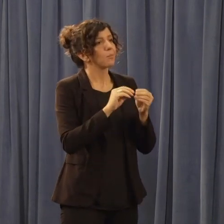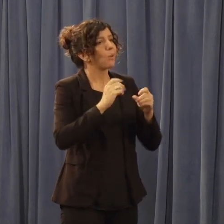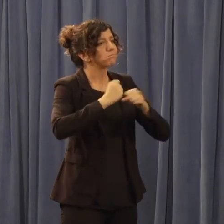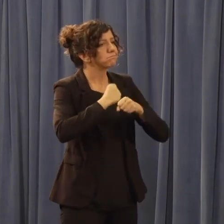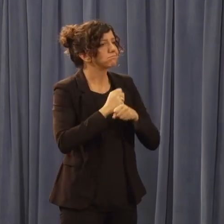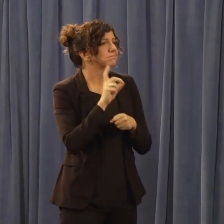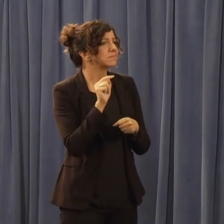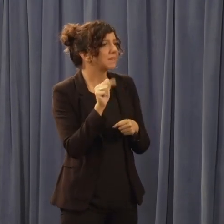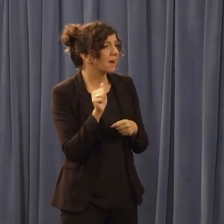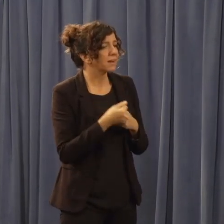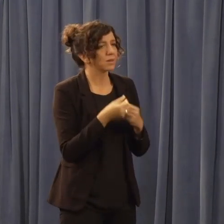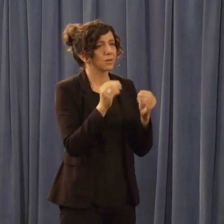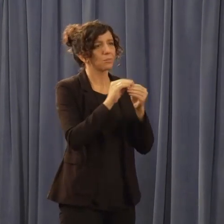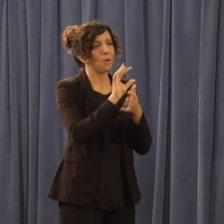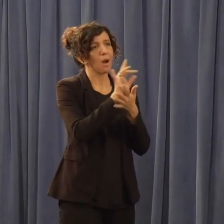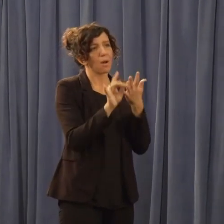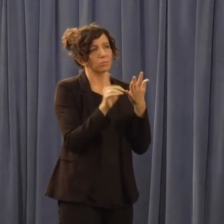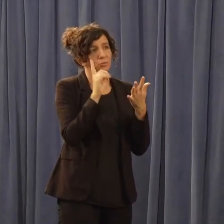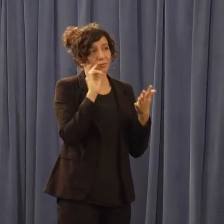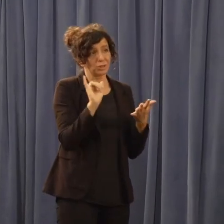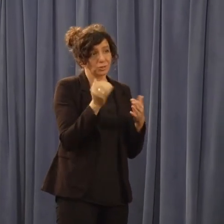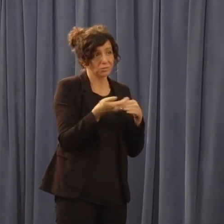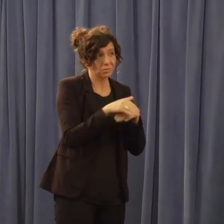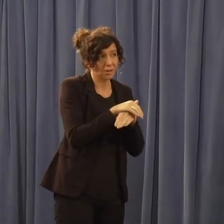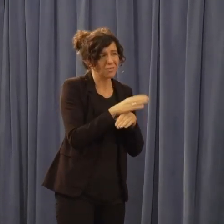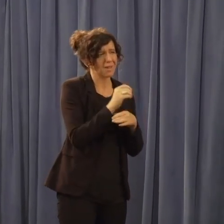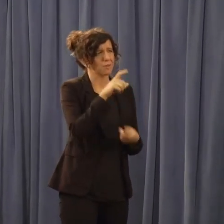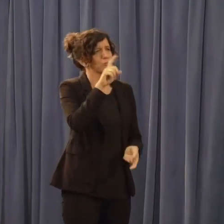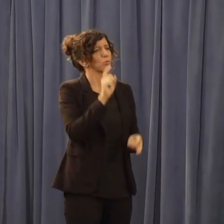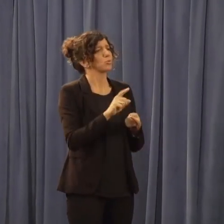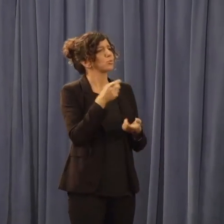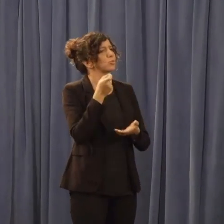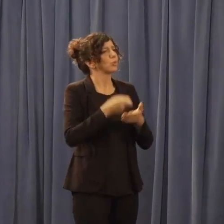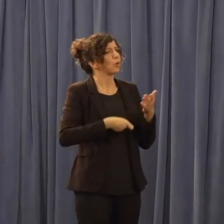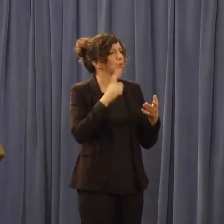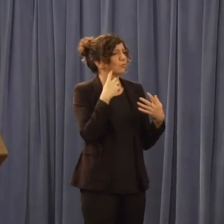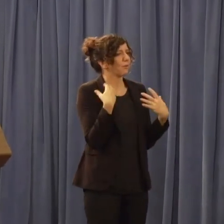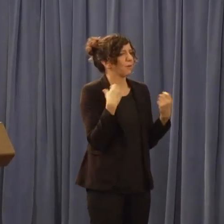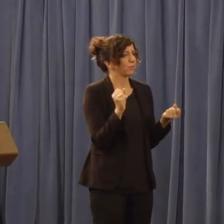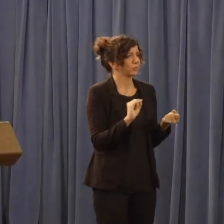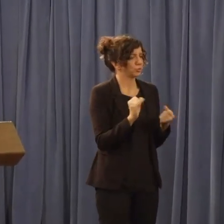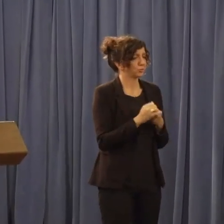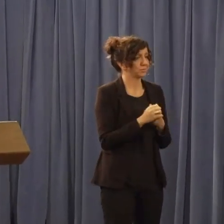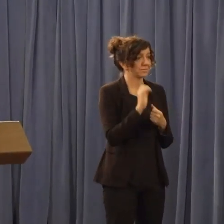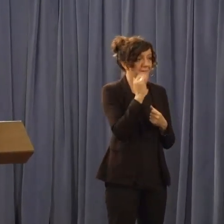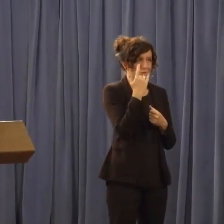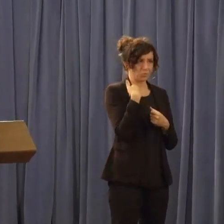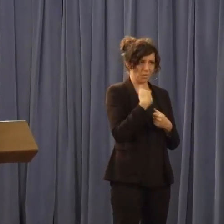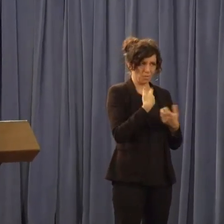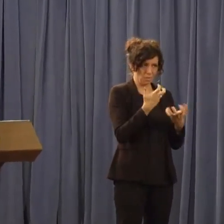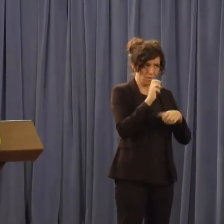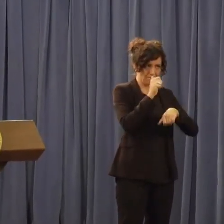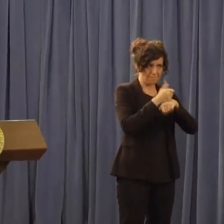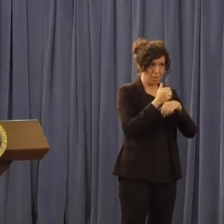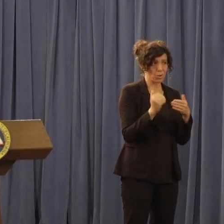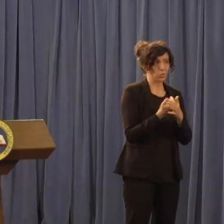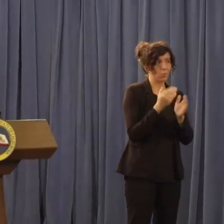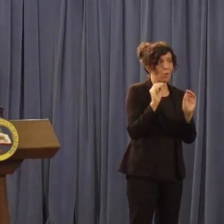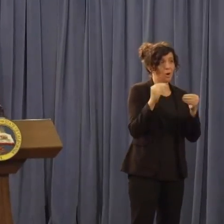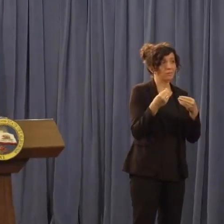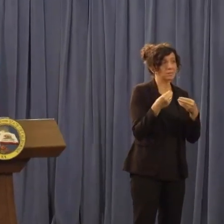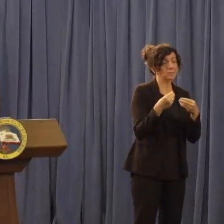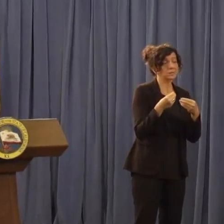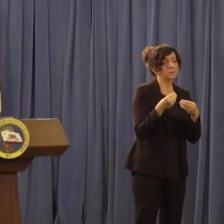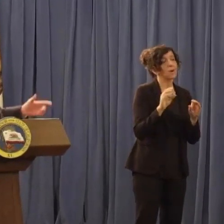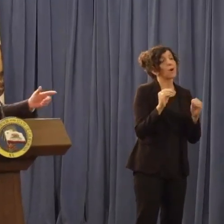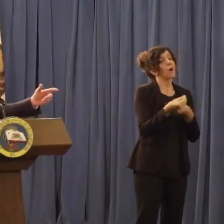coverage. We want to reduce cost of care. And that's why we think it's important we create this new office of health care affordability that will